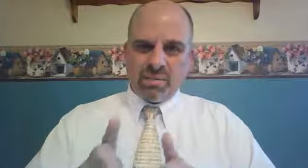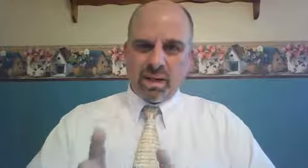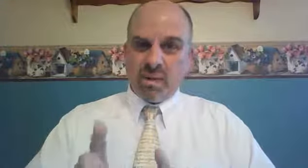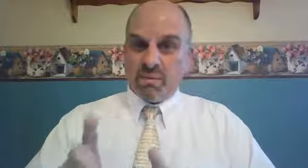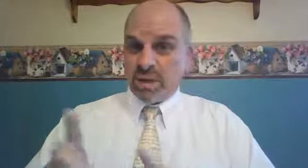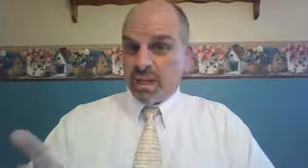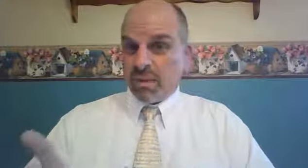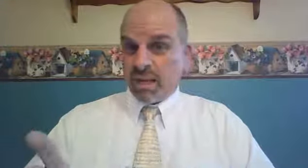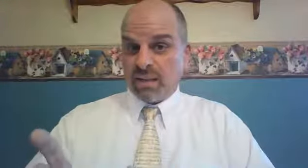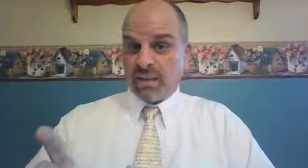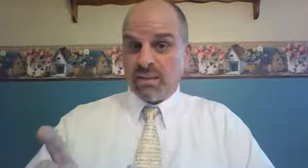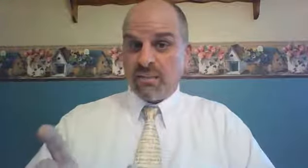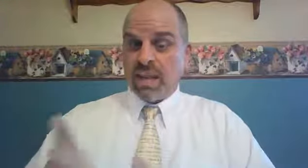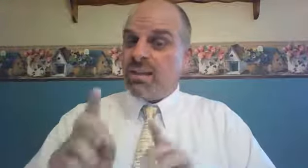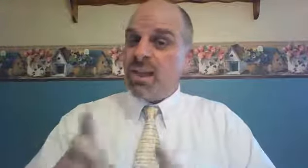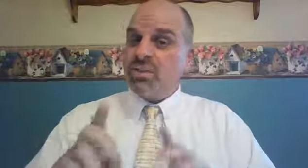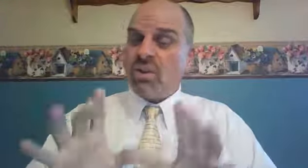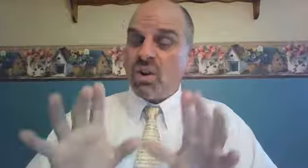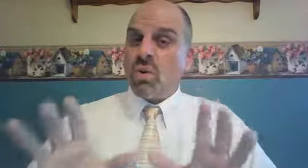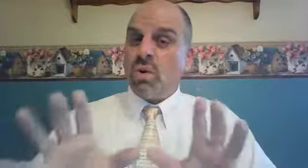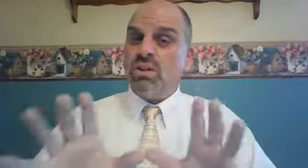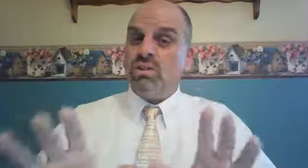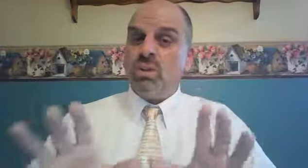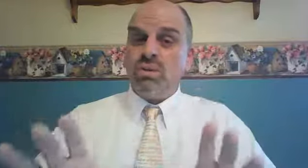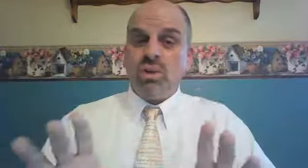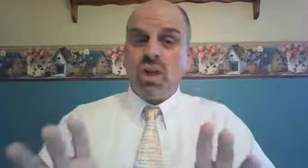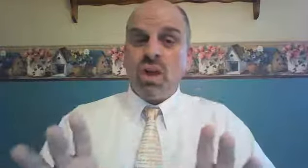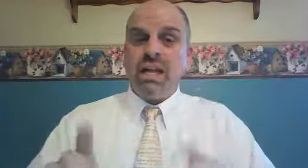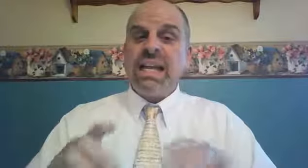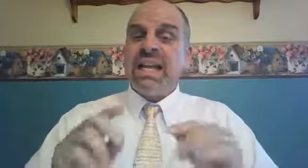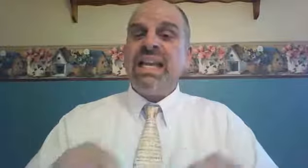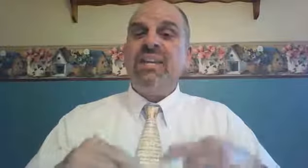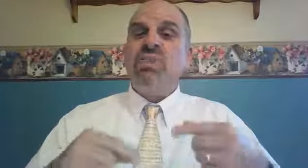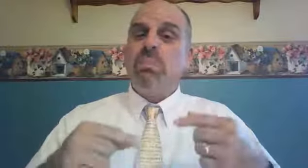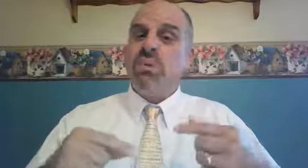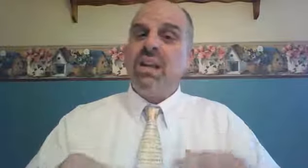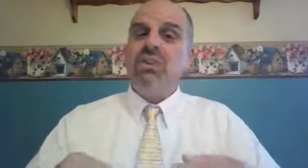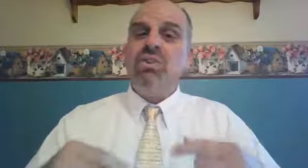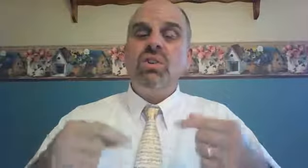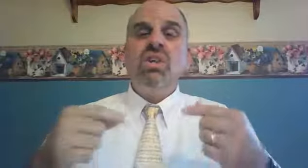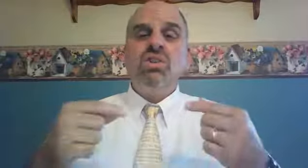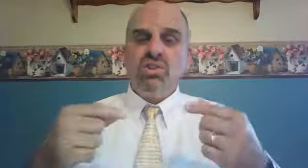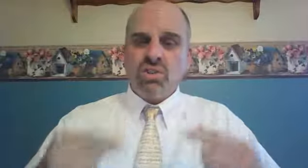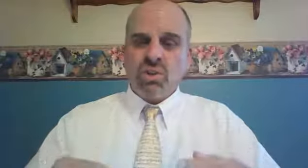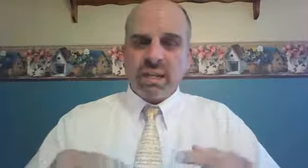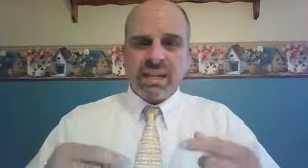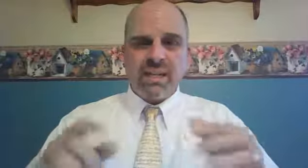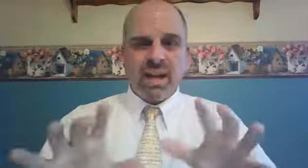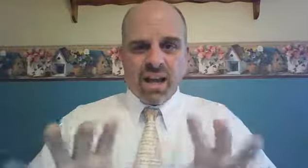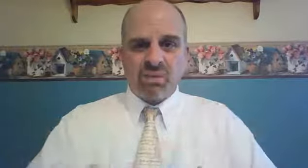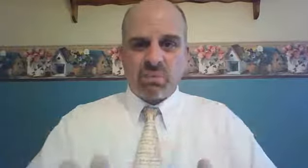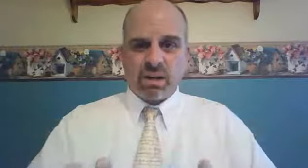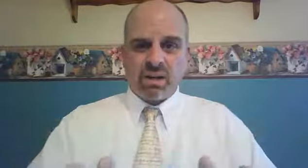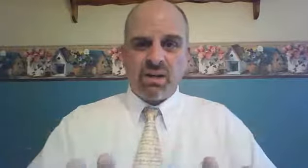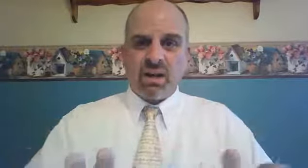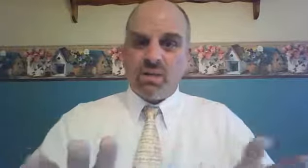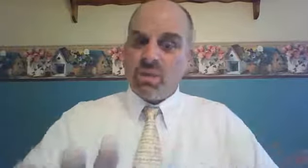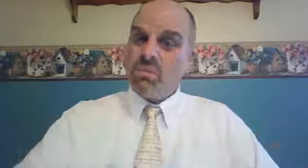of Elimelech. And thus, according to Jewish law, he is a potential surrogate husband for